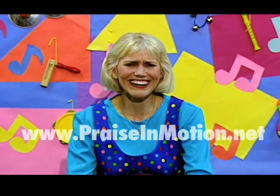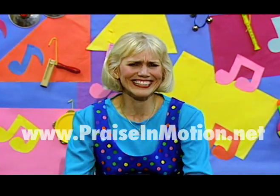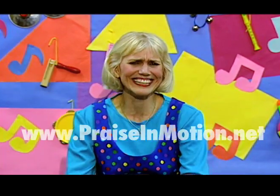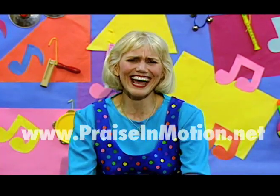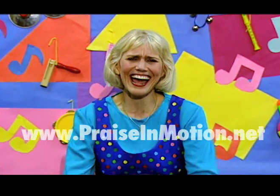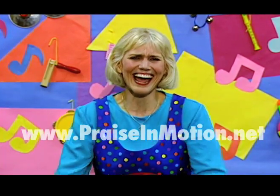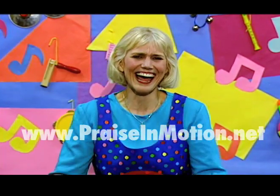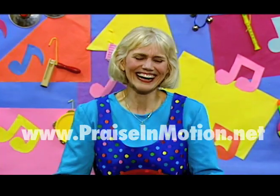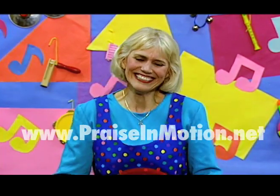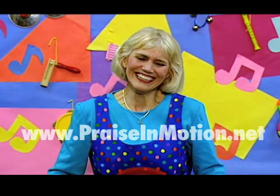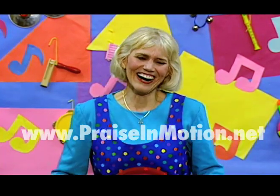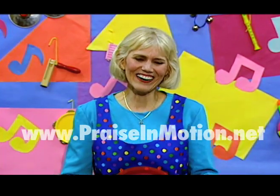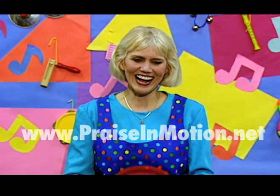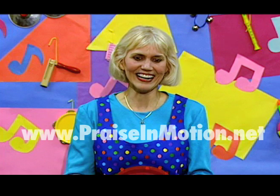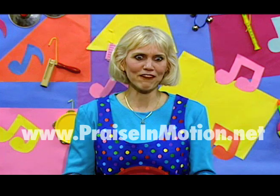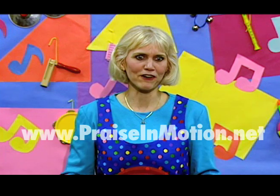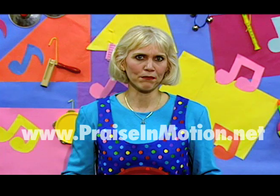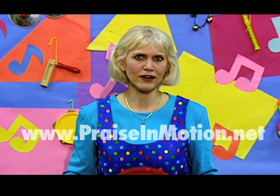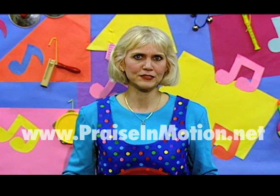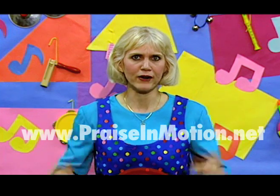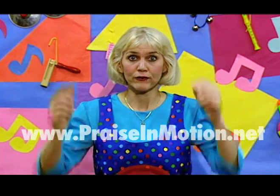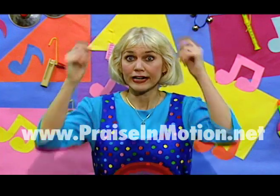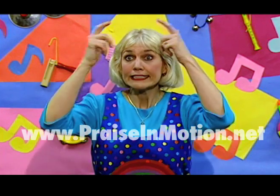Oh, yeah. Okay, now for our bug spray. Ready?